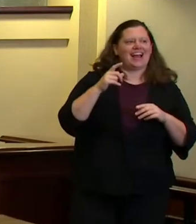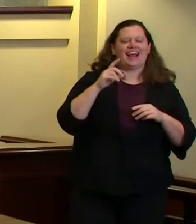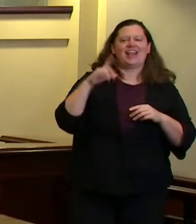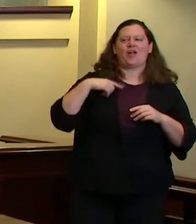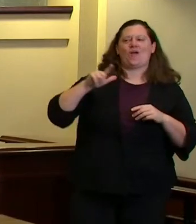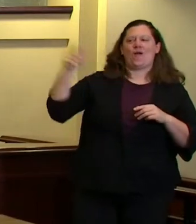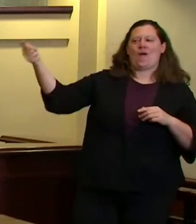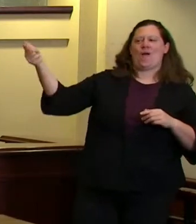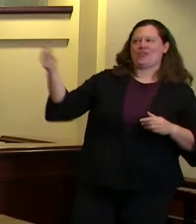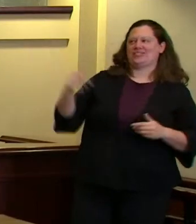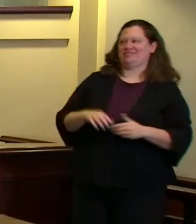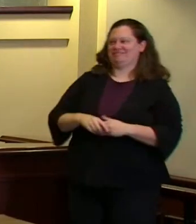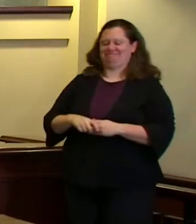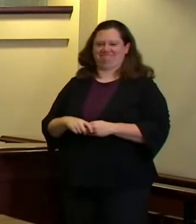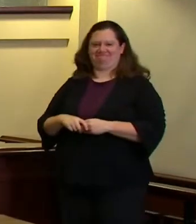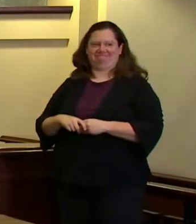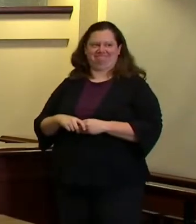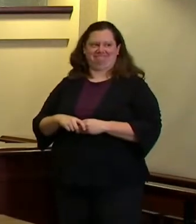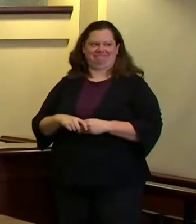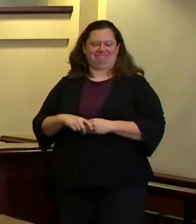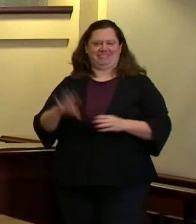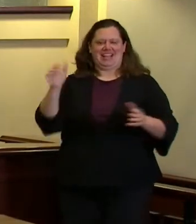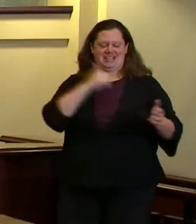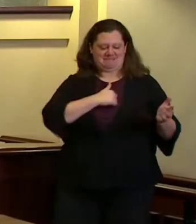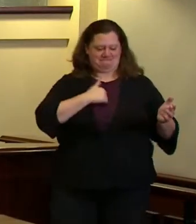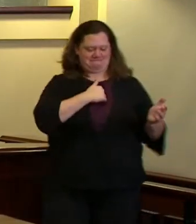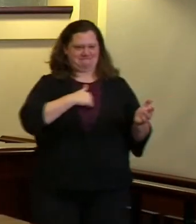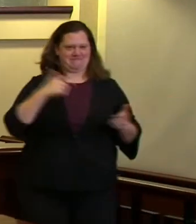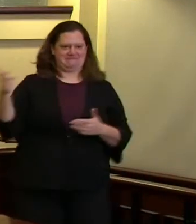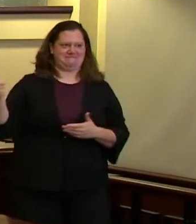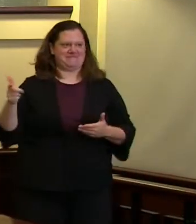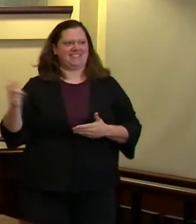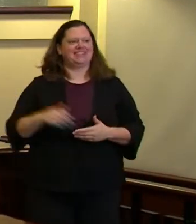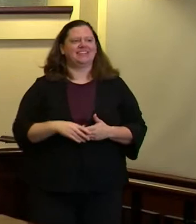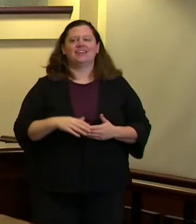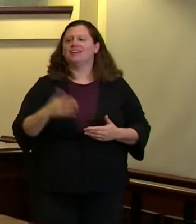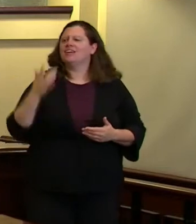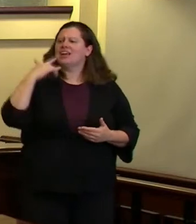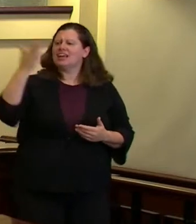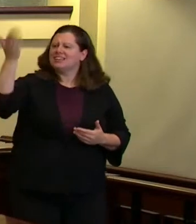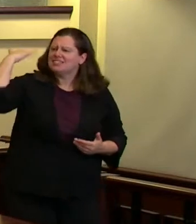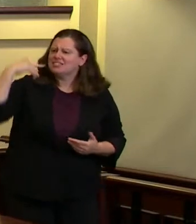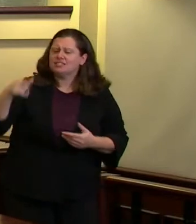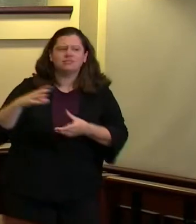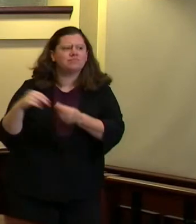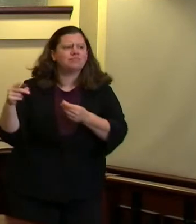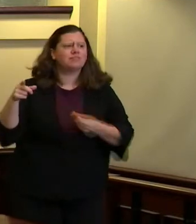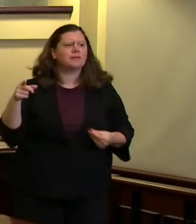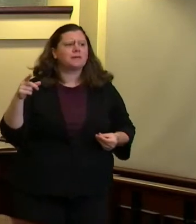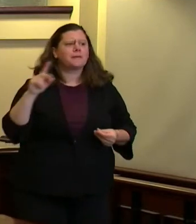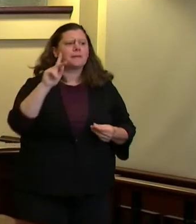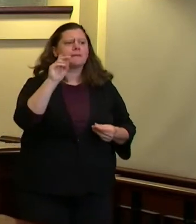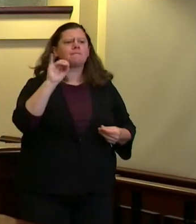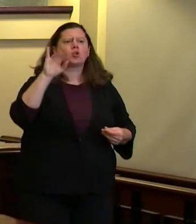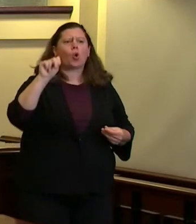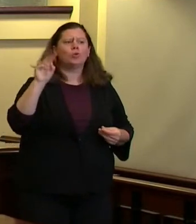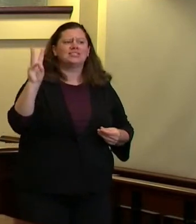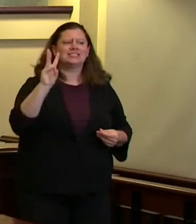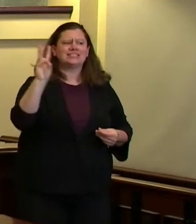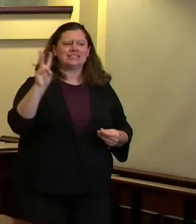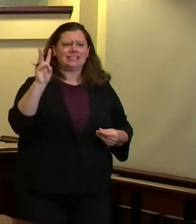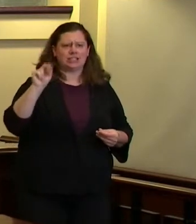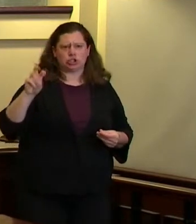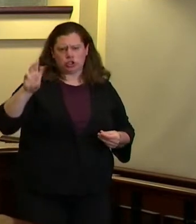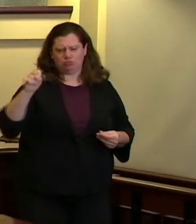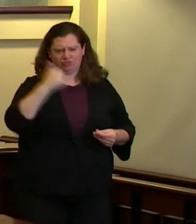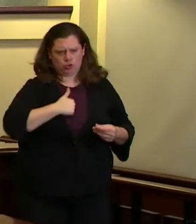at least go ahead so following up from next or from last week at least off the point next week we talked about the the other